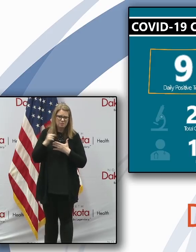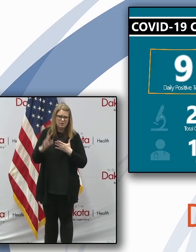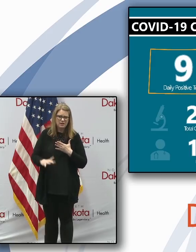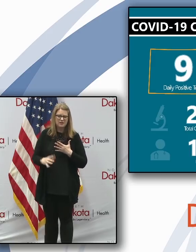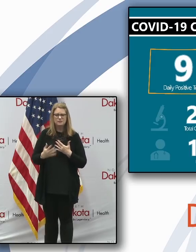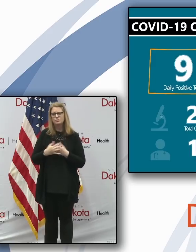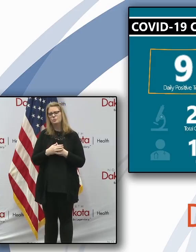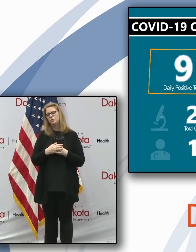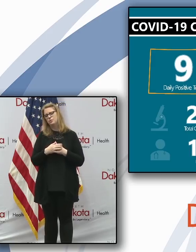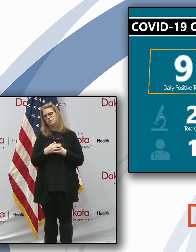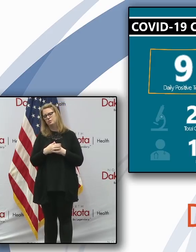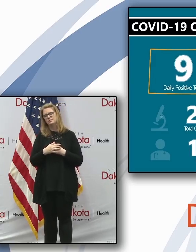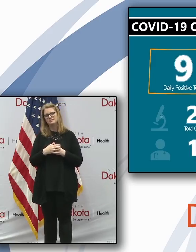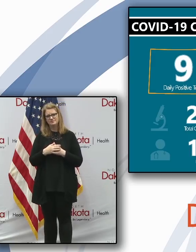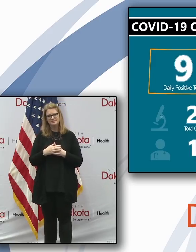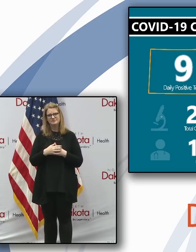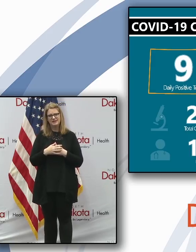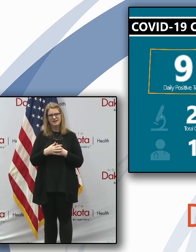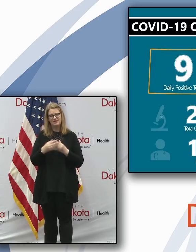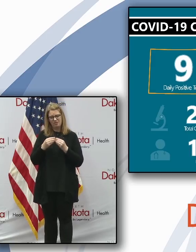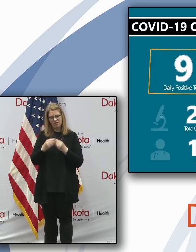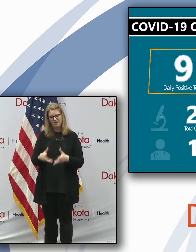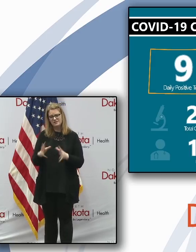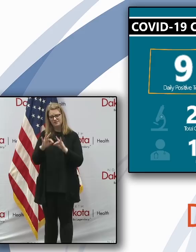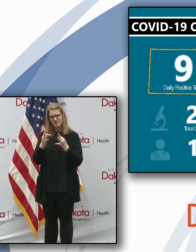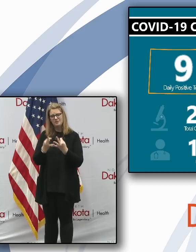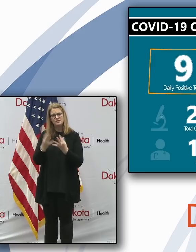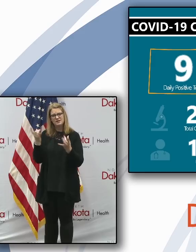to the deadly COVID-19 disease.